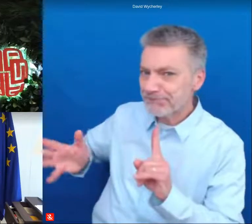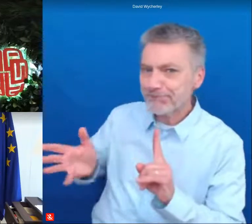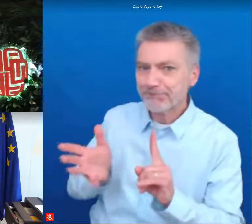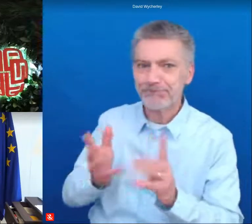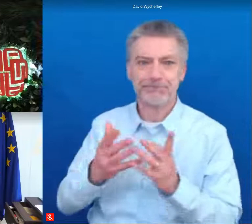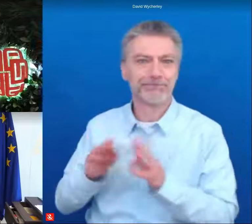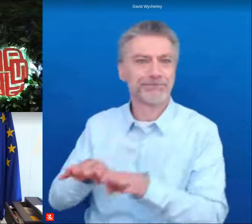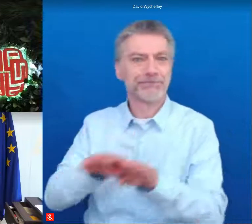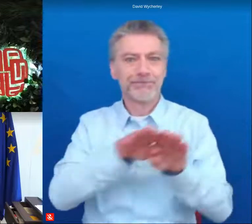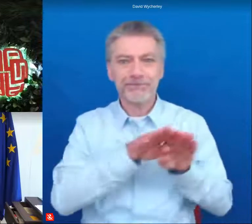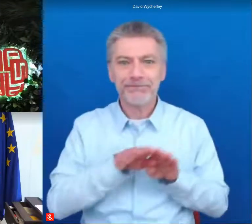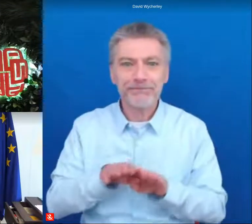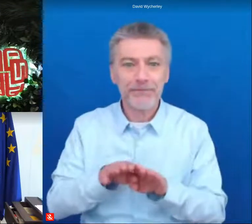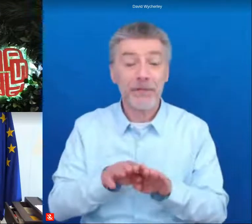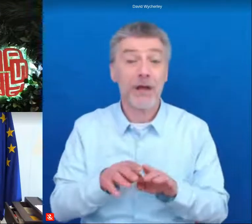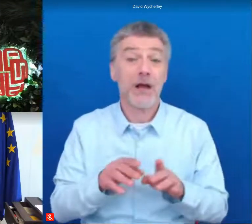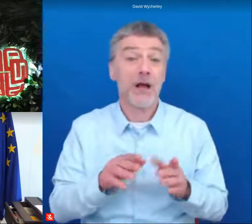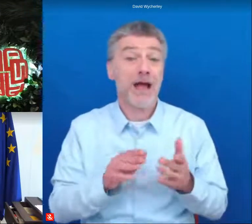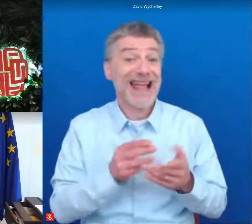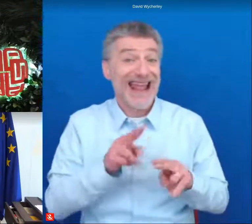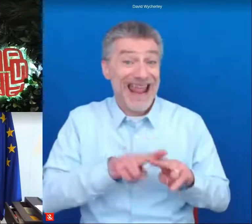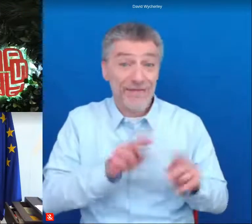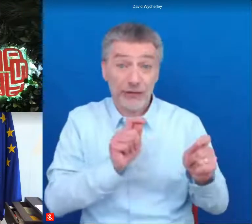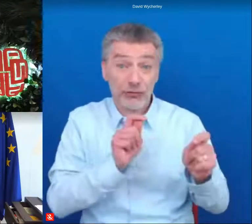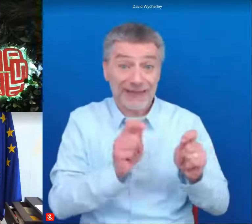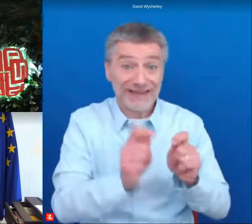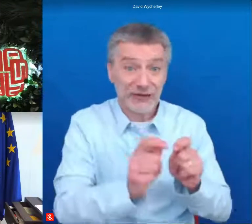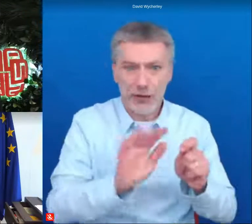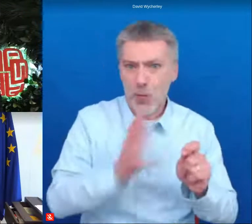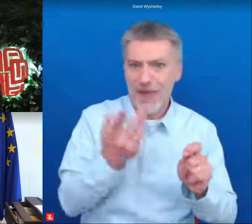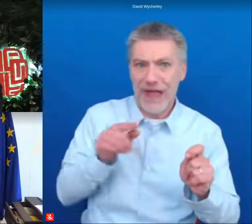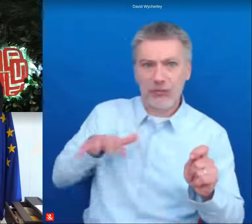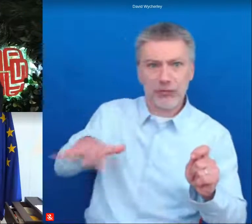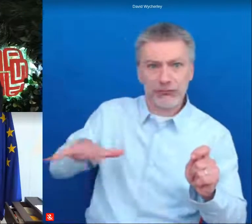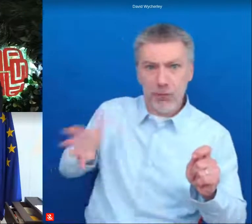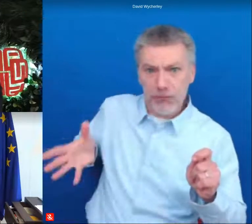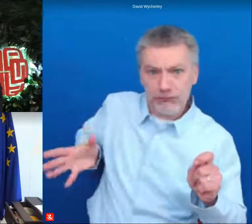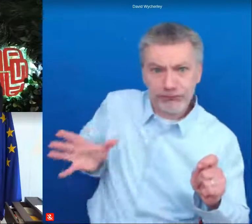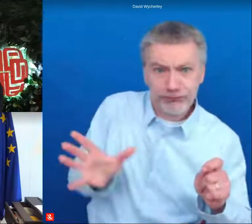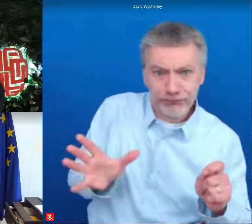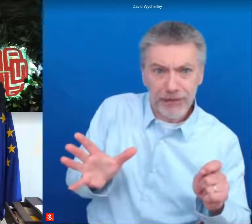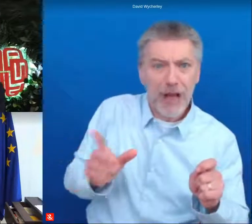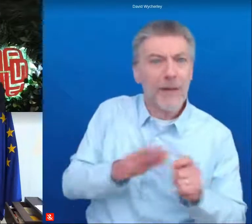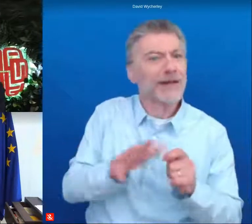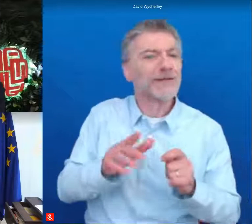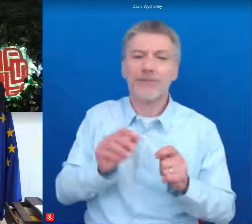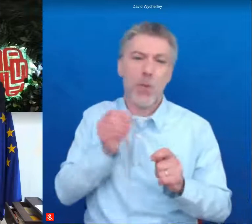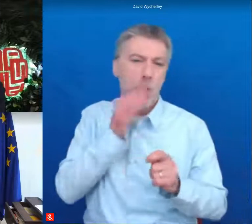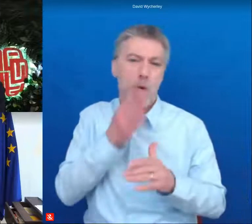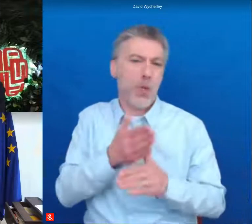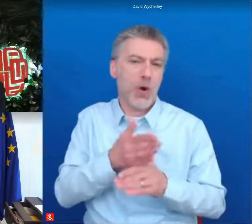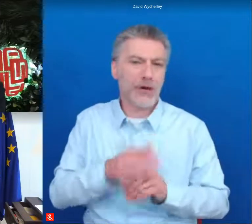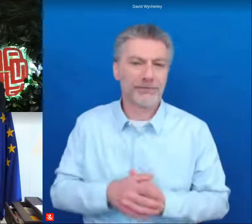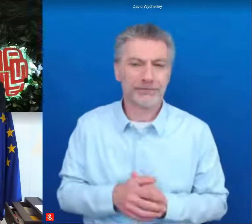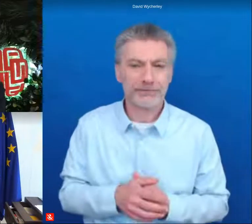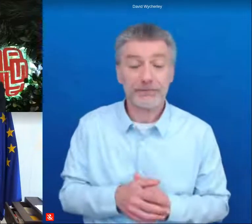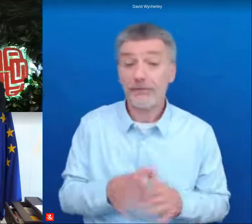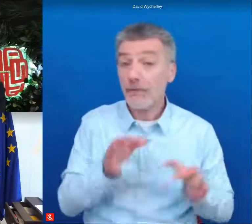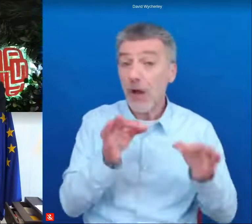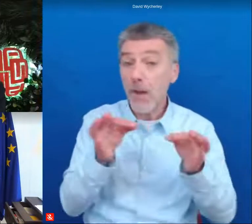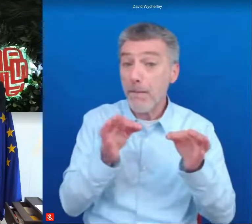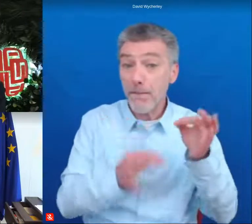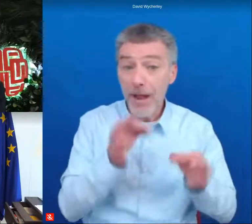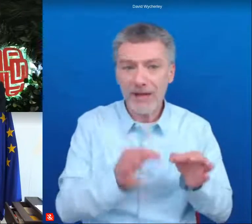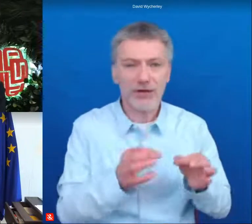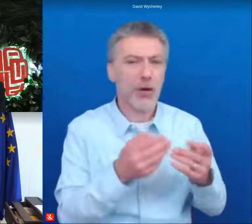will just not be transitions so those who study populism note that it